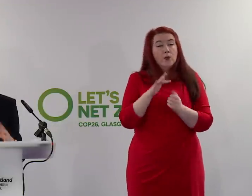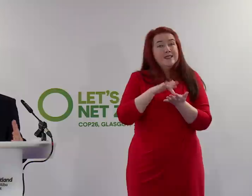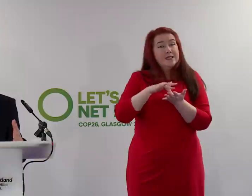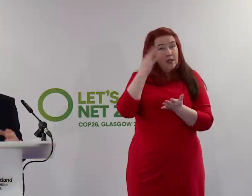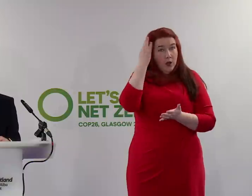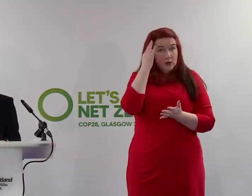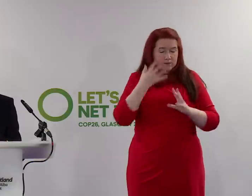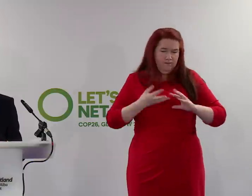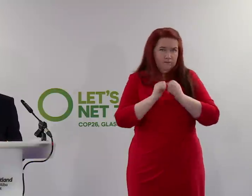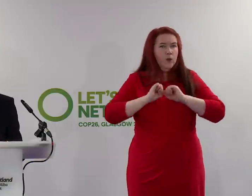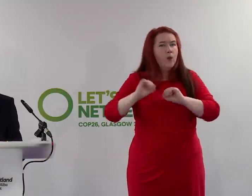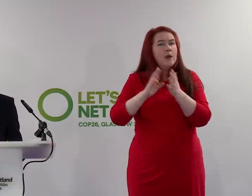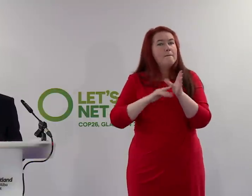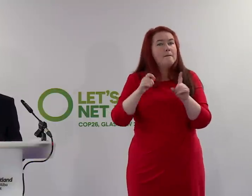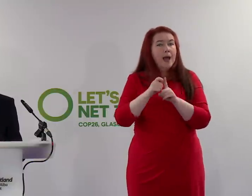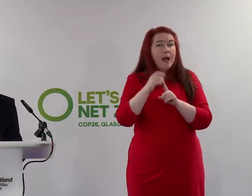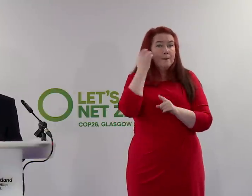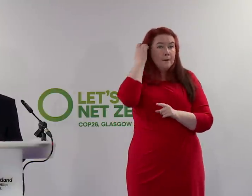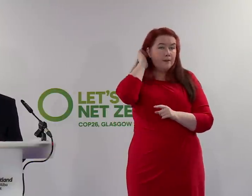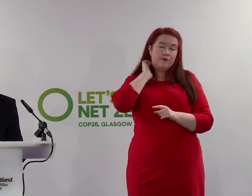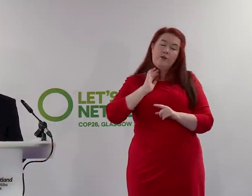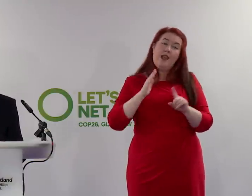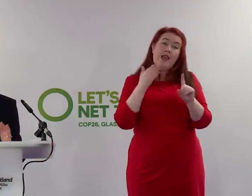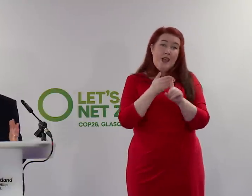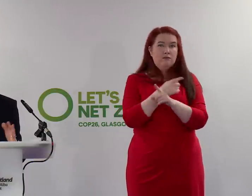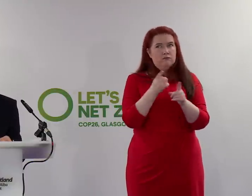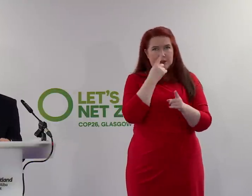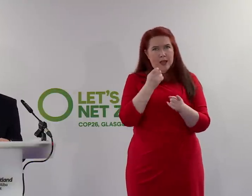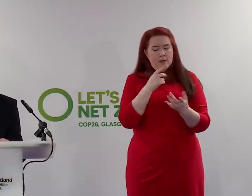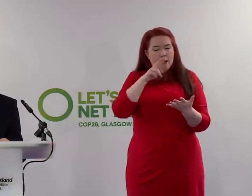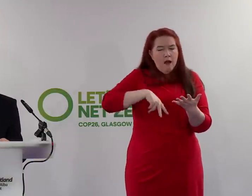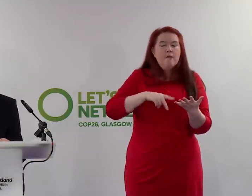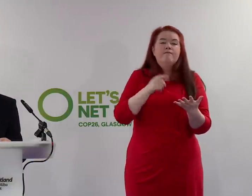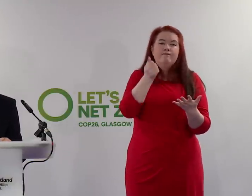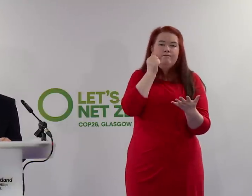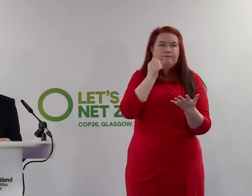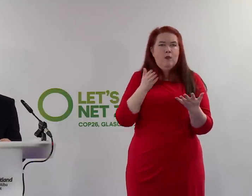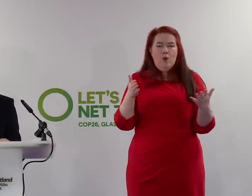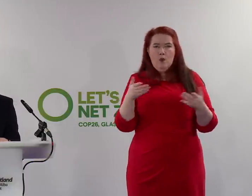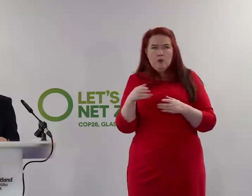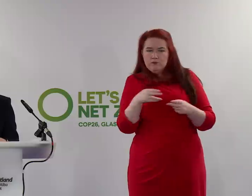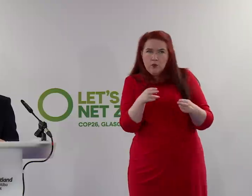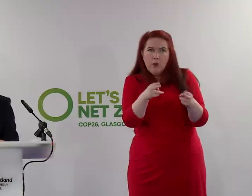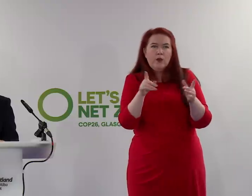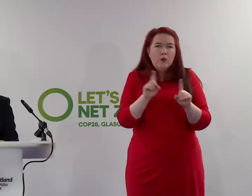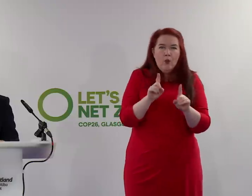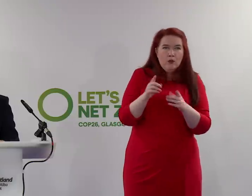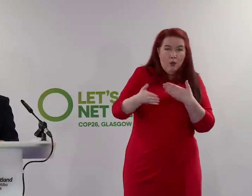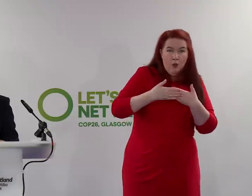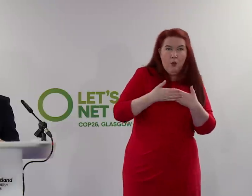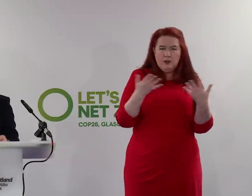a set of maps which are designed to help people do that and which provide information about where and when